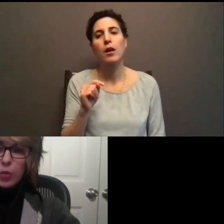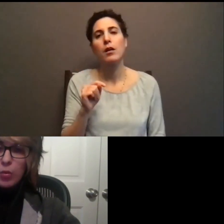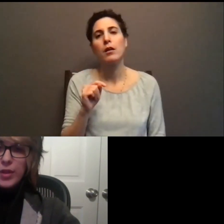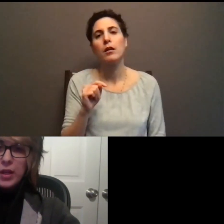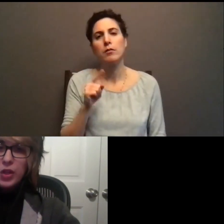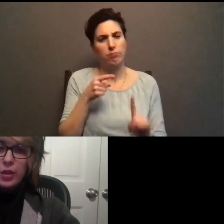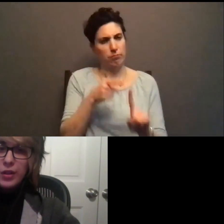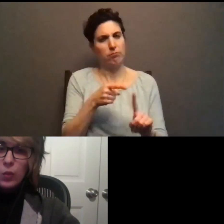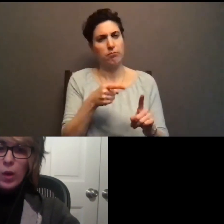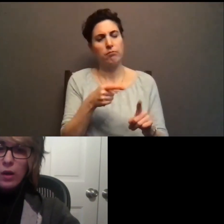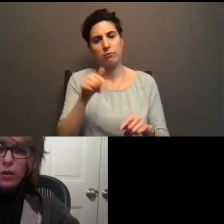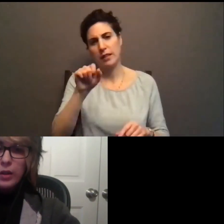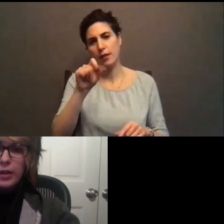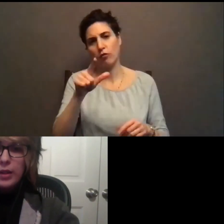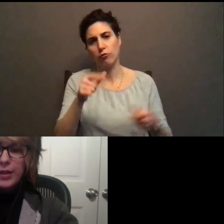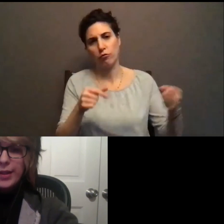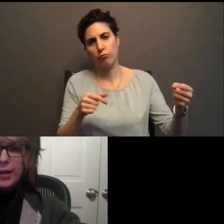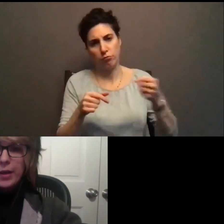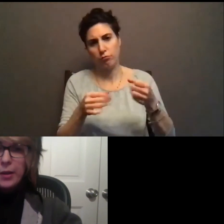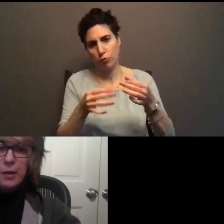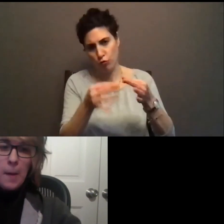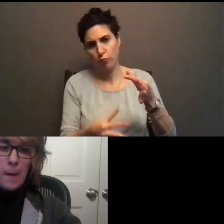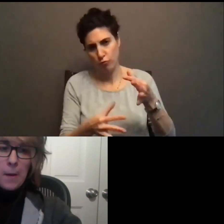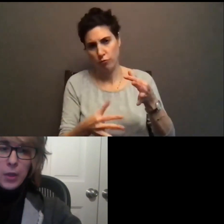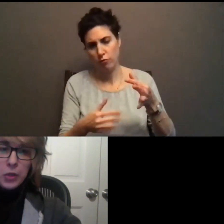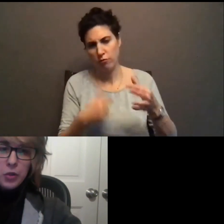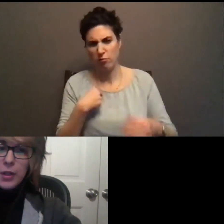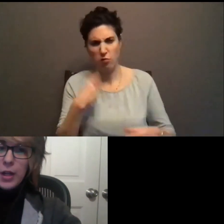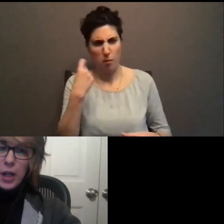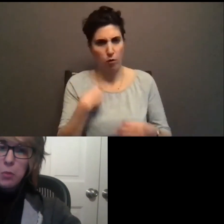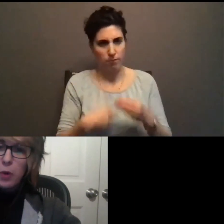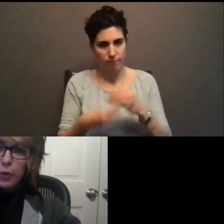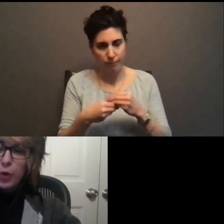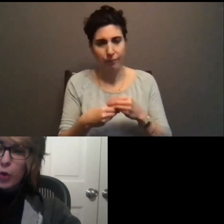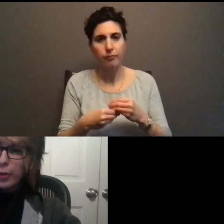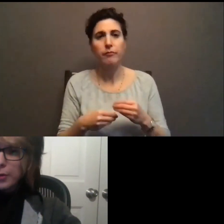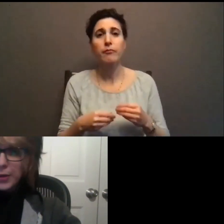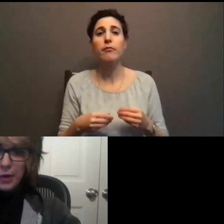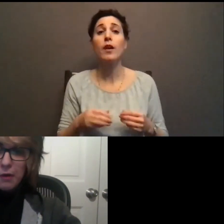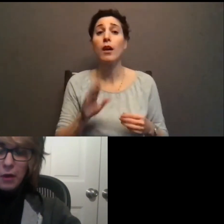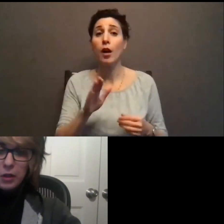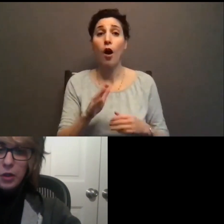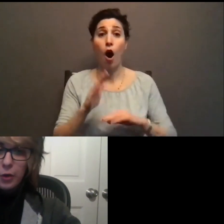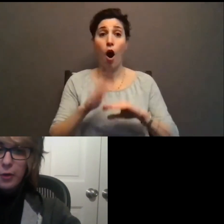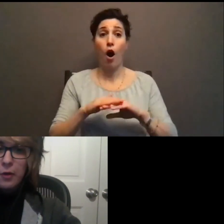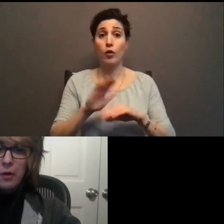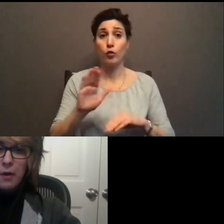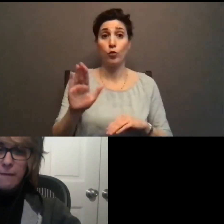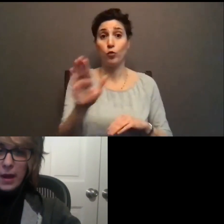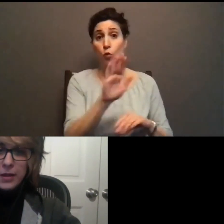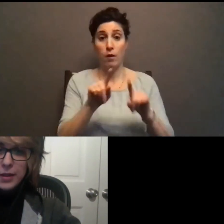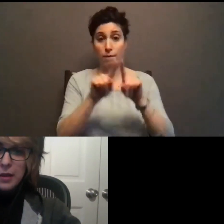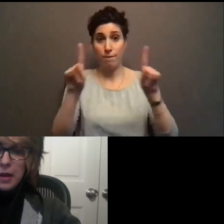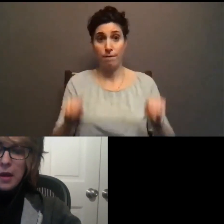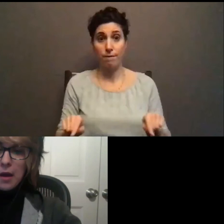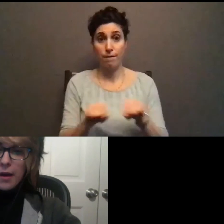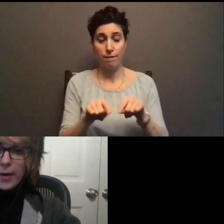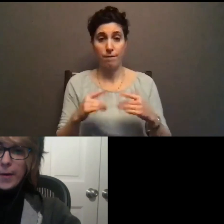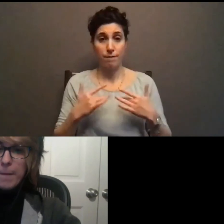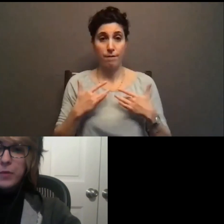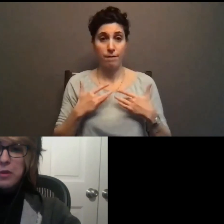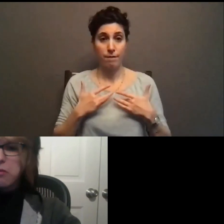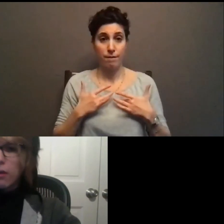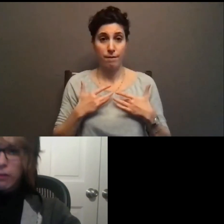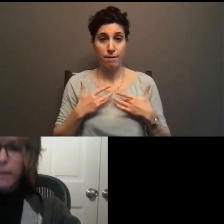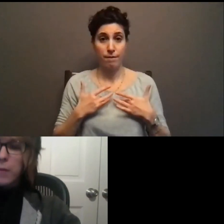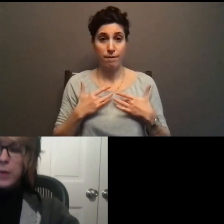getting interpretation as well is, uh, make sure to name your interpreters in your event. Uh,